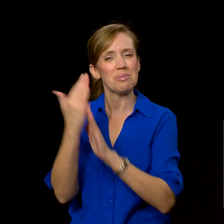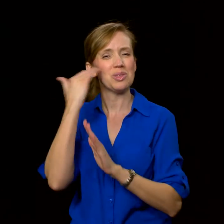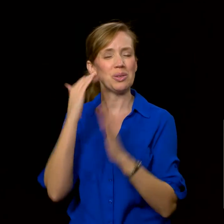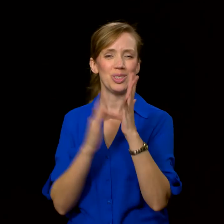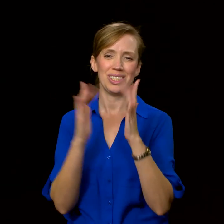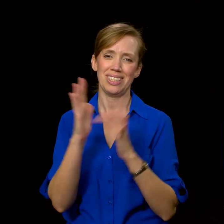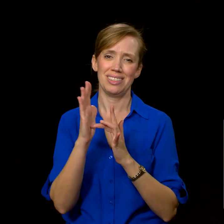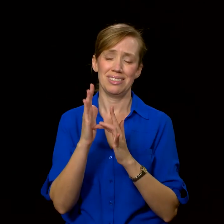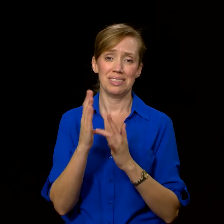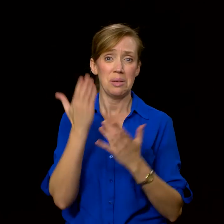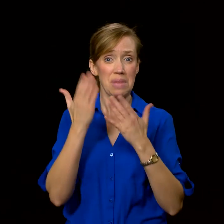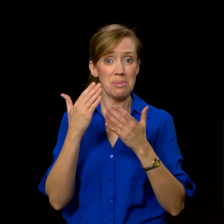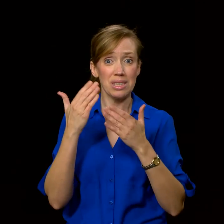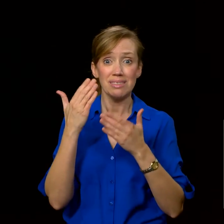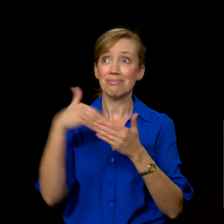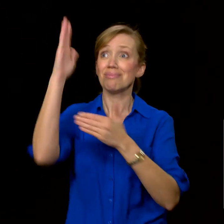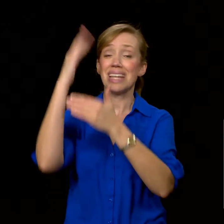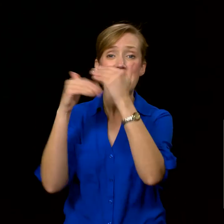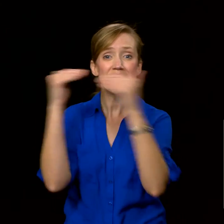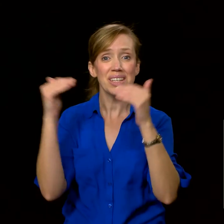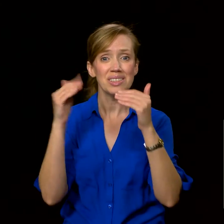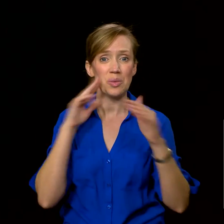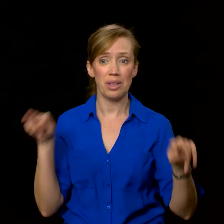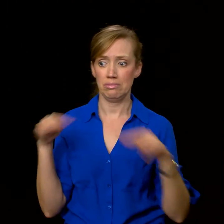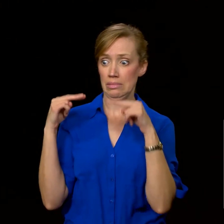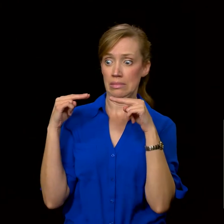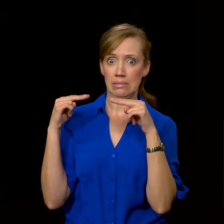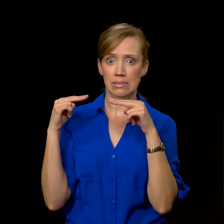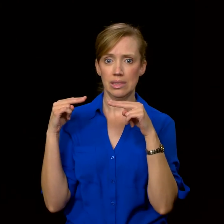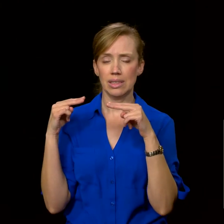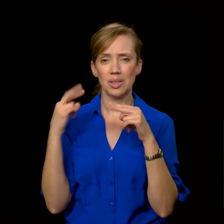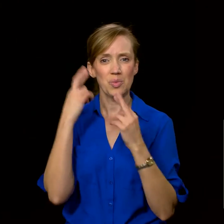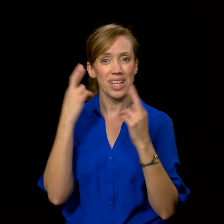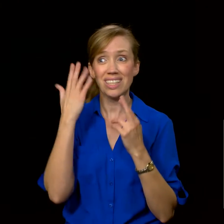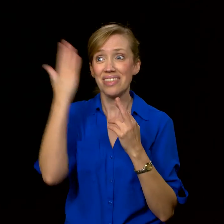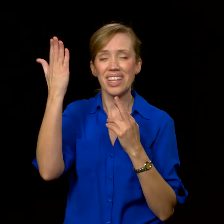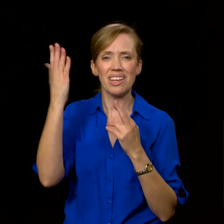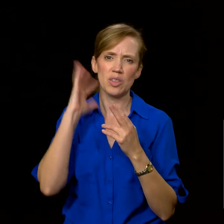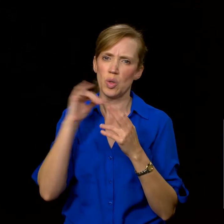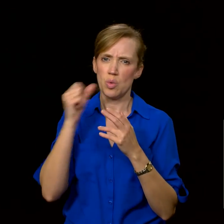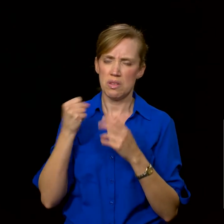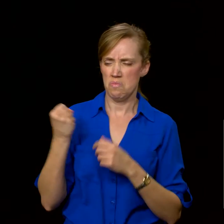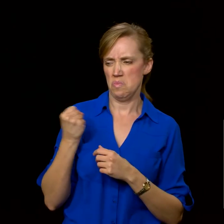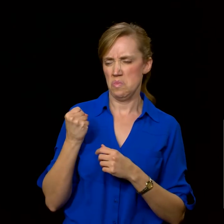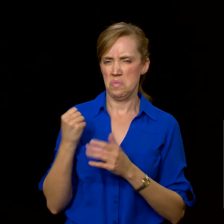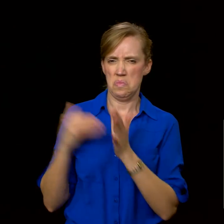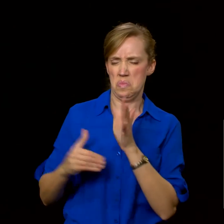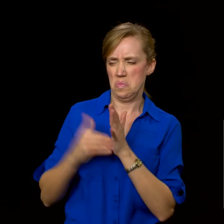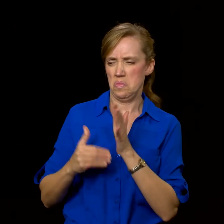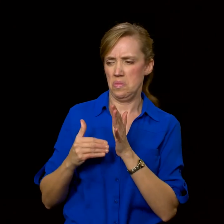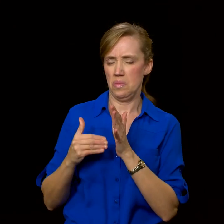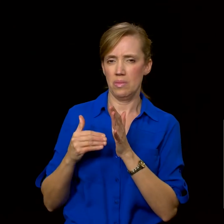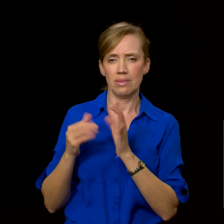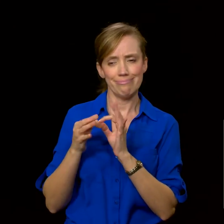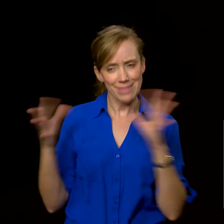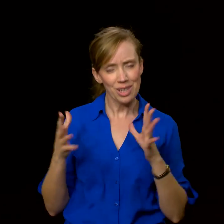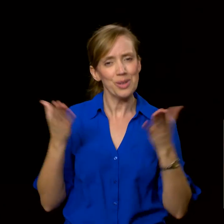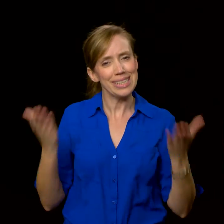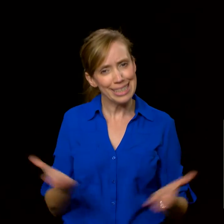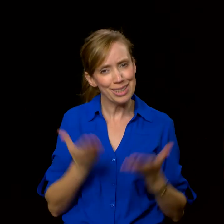You might end up living next door to that person in heaven. You won't hold a grudge there. Might as well let it go here.